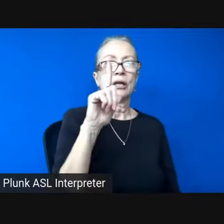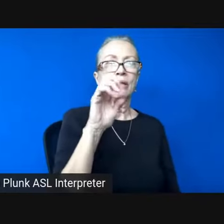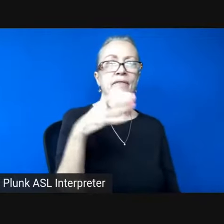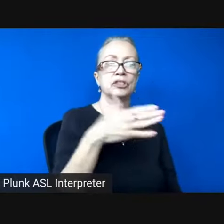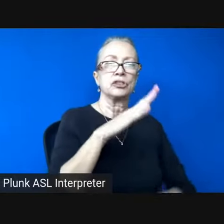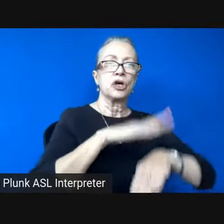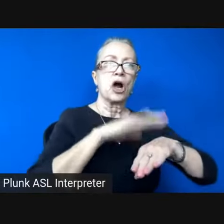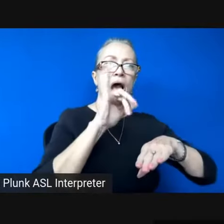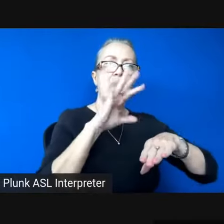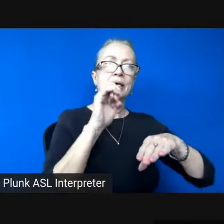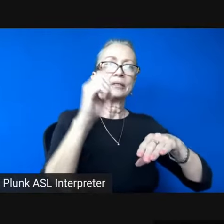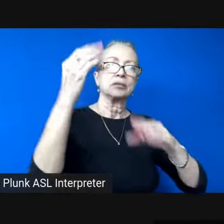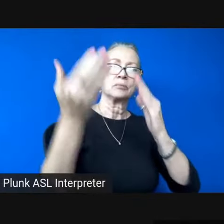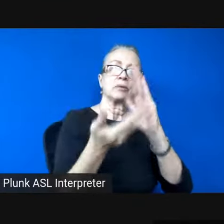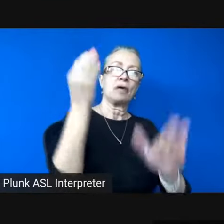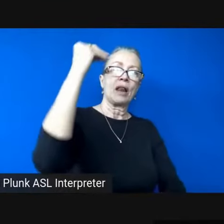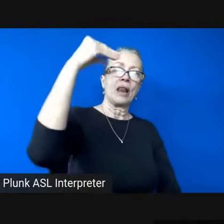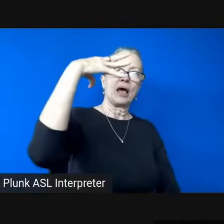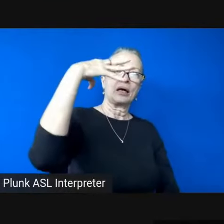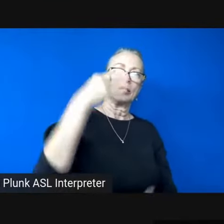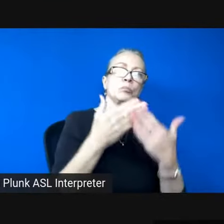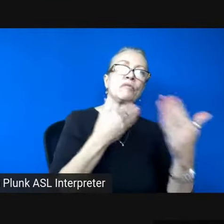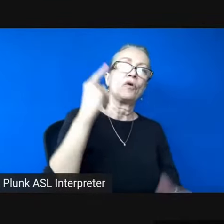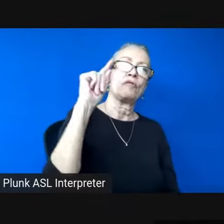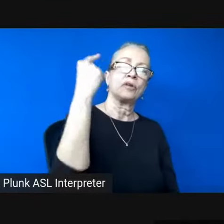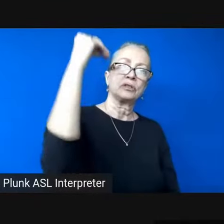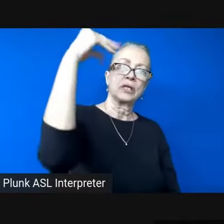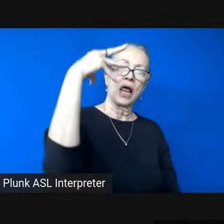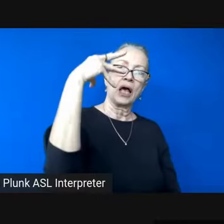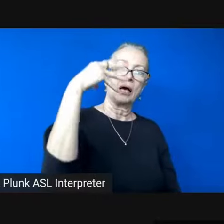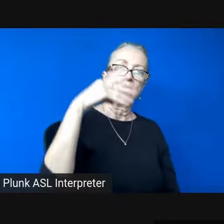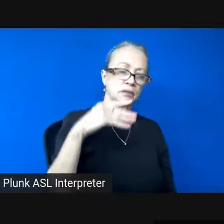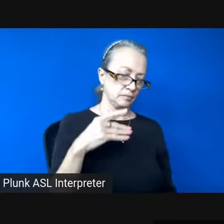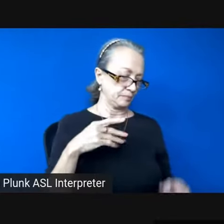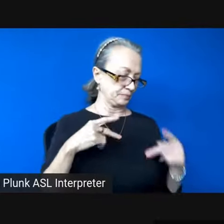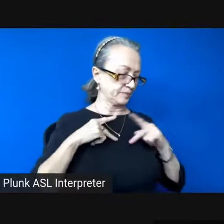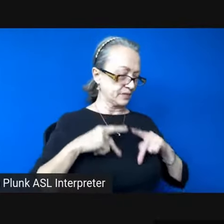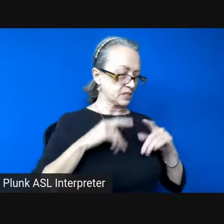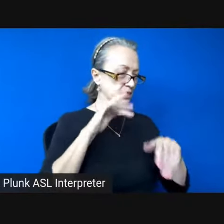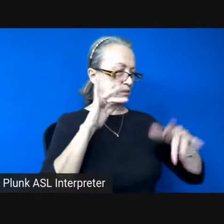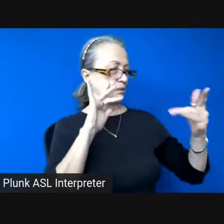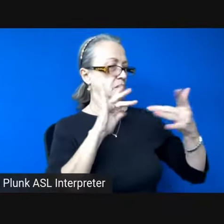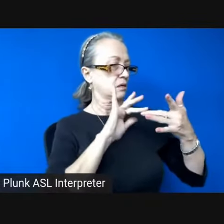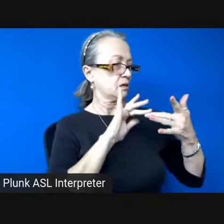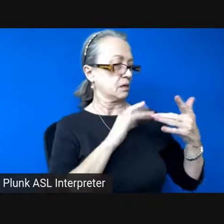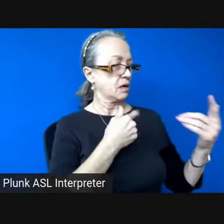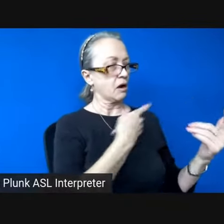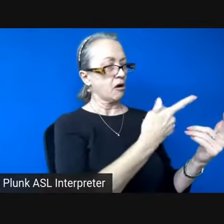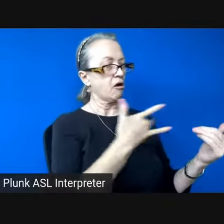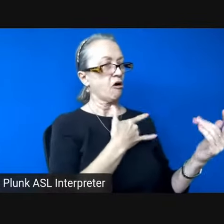before first light physical contact our hearts beating